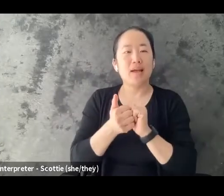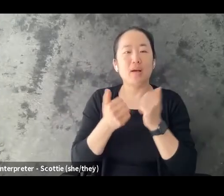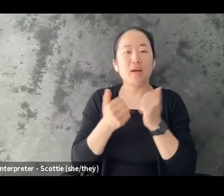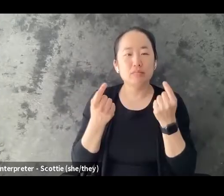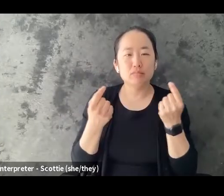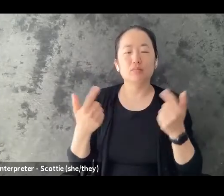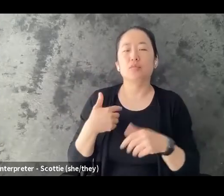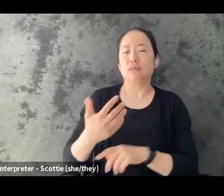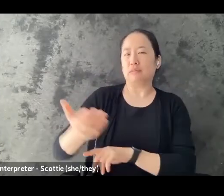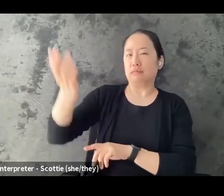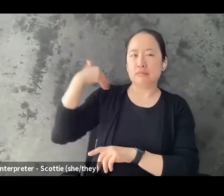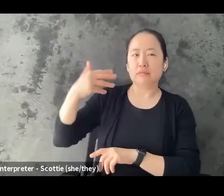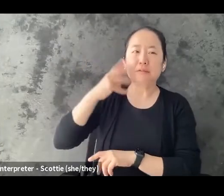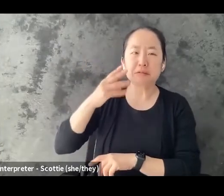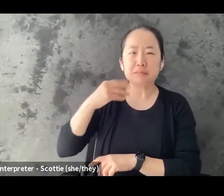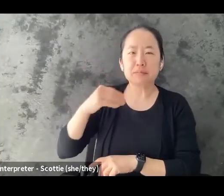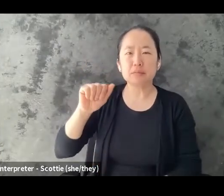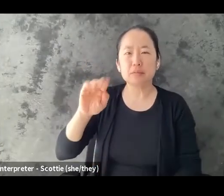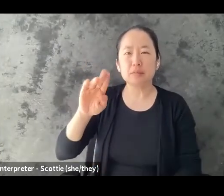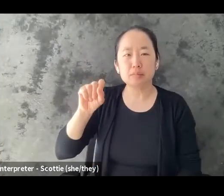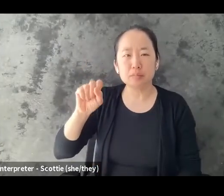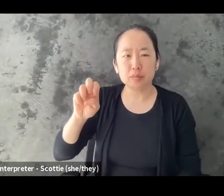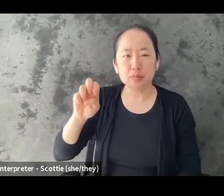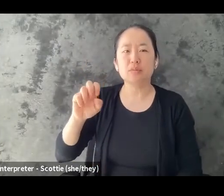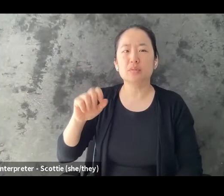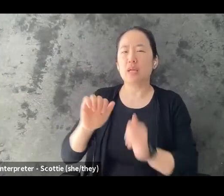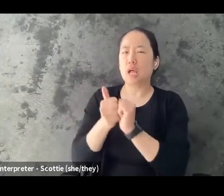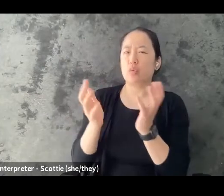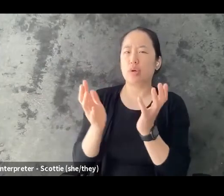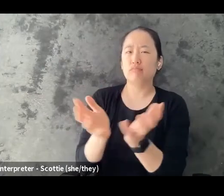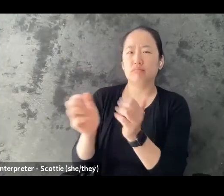And so before we officially dive in, I'll end the poll and share the results.